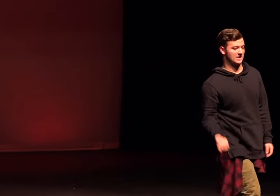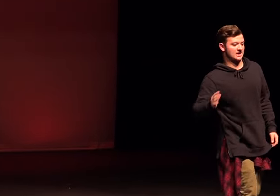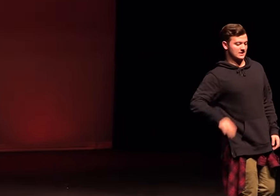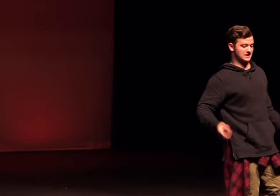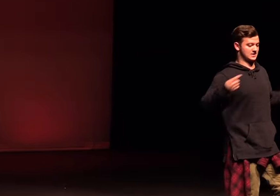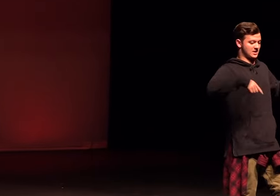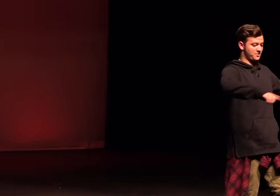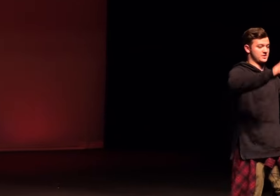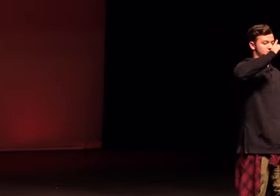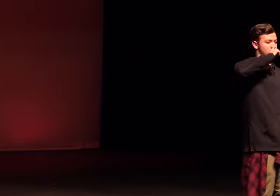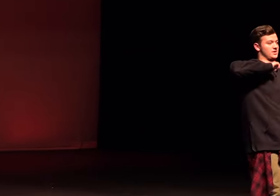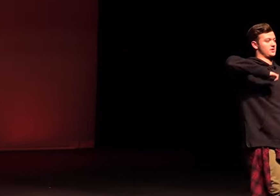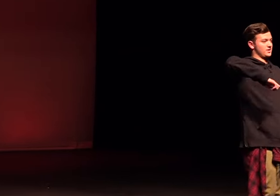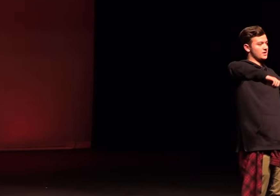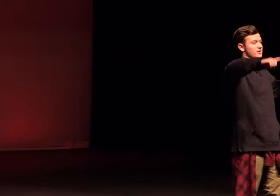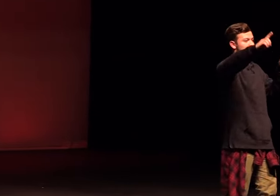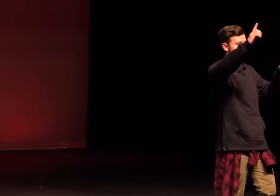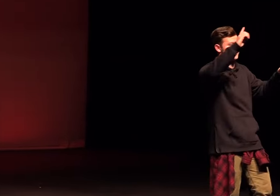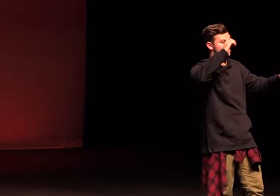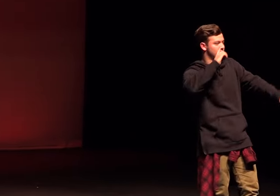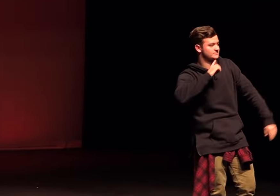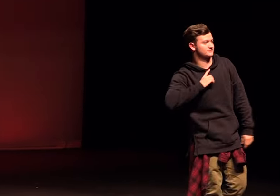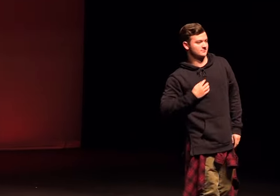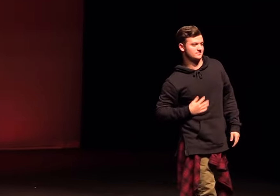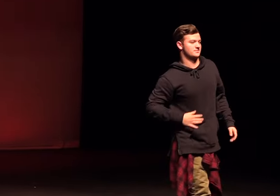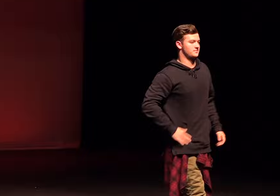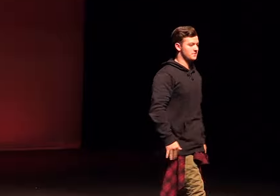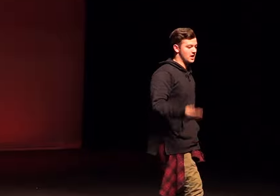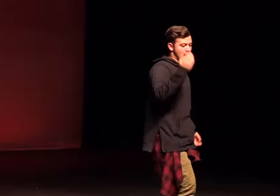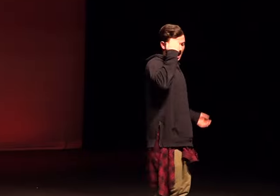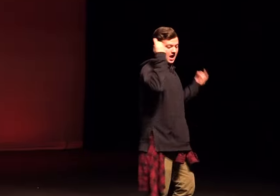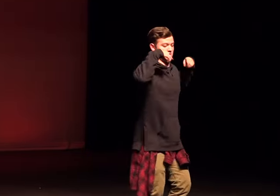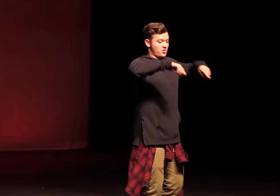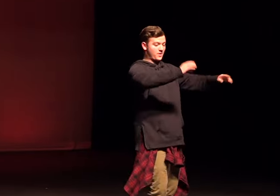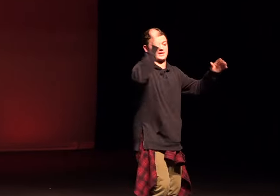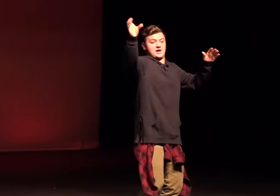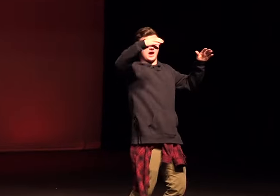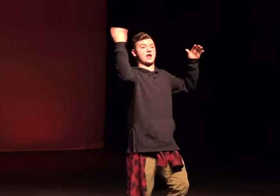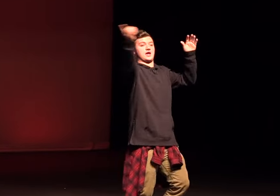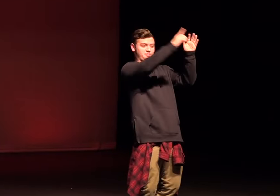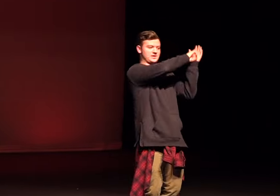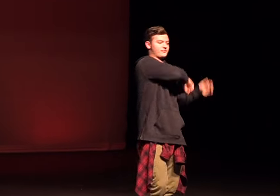Late night when you need my love And I know when that hotline bling